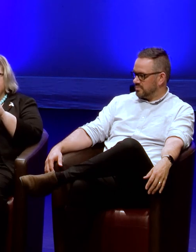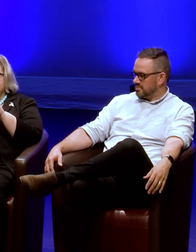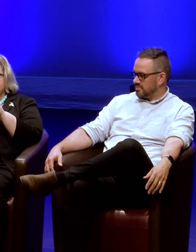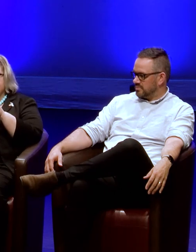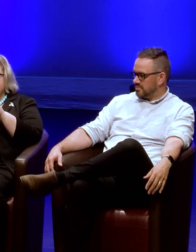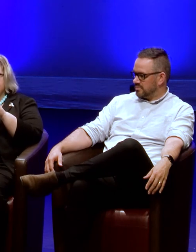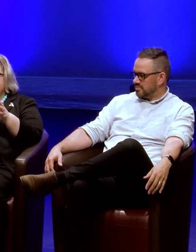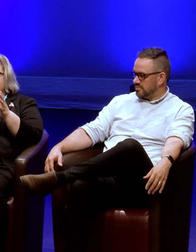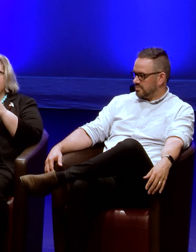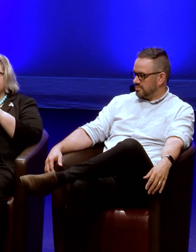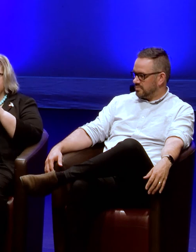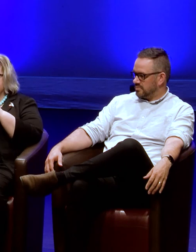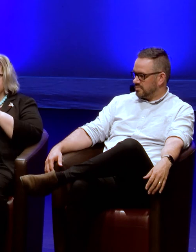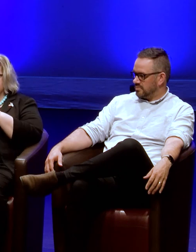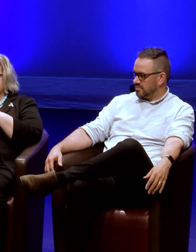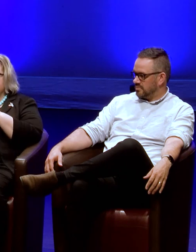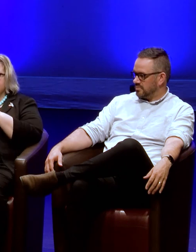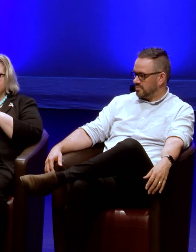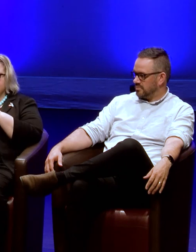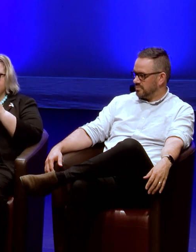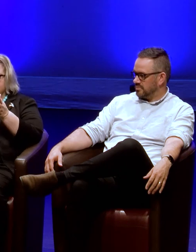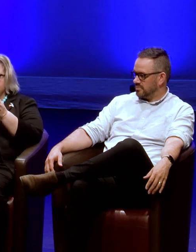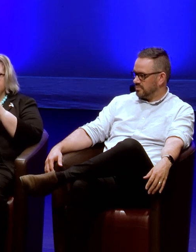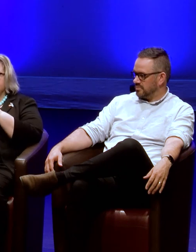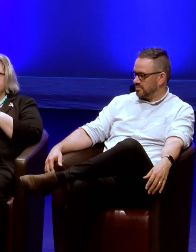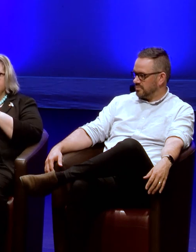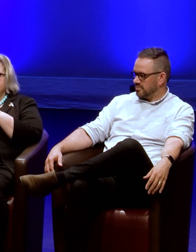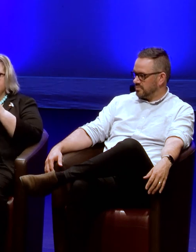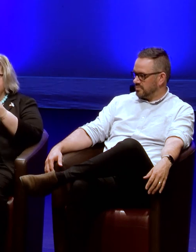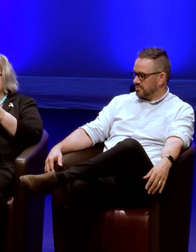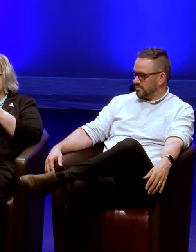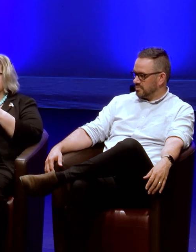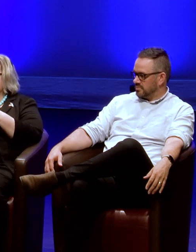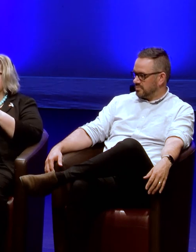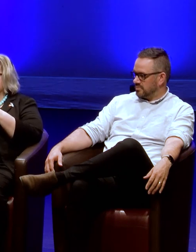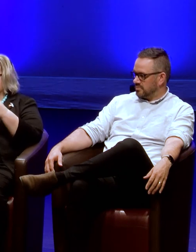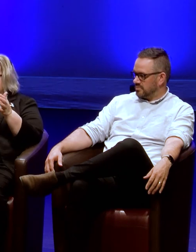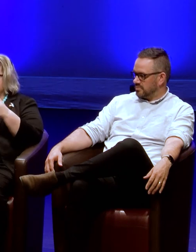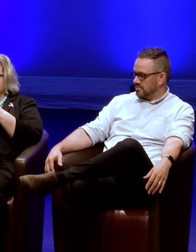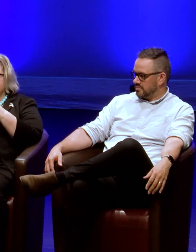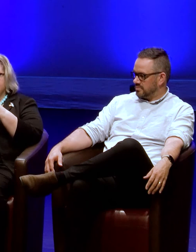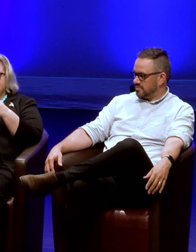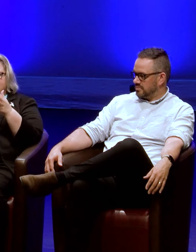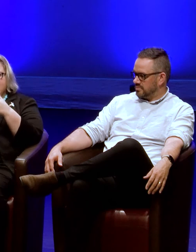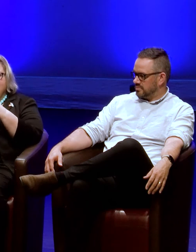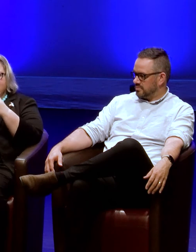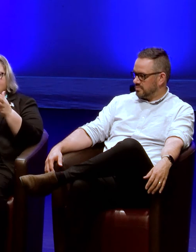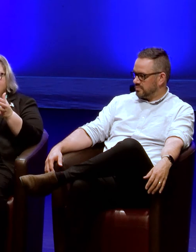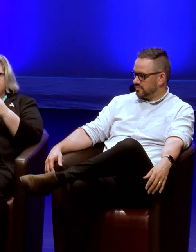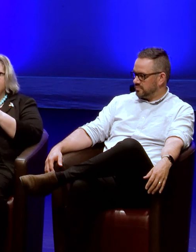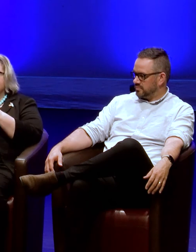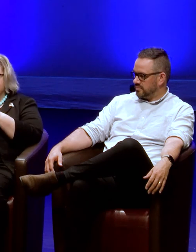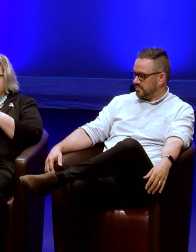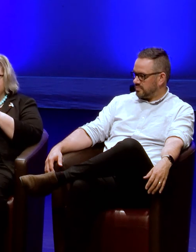A couple of things about that. I haven't got to that stage yet, partly because funding and I needed to do some other kinds of stuff